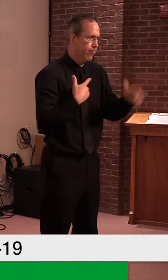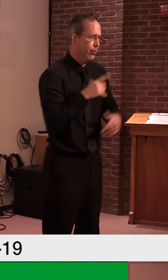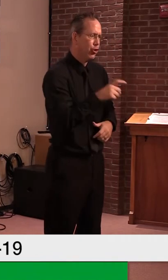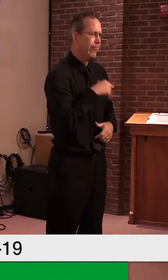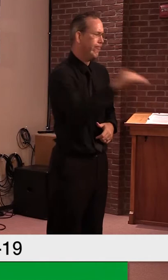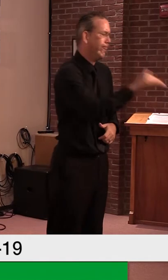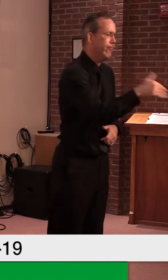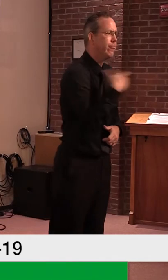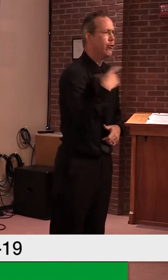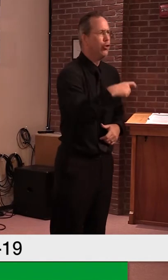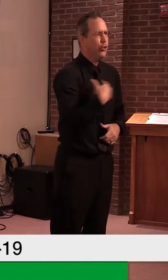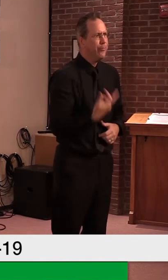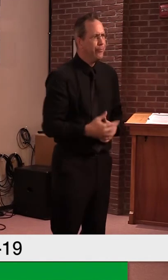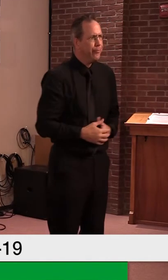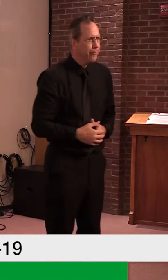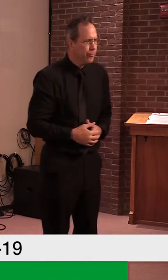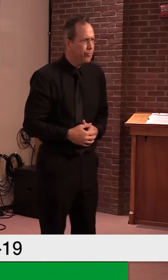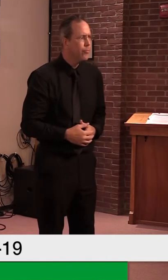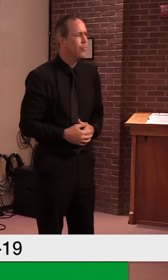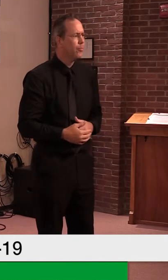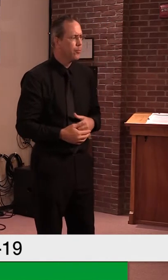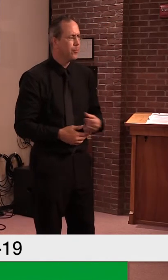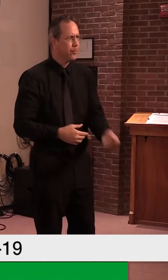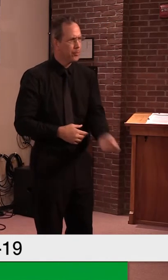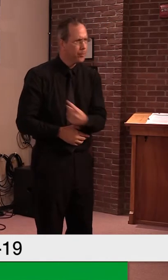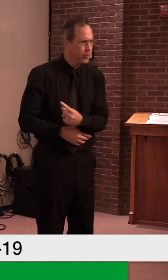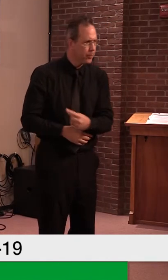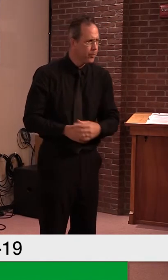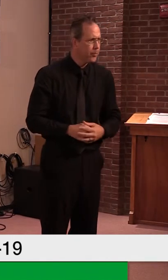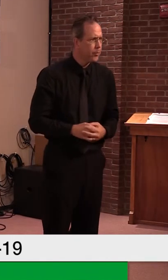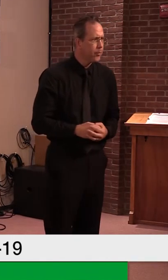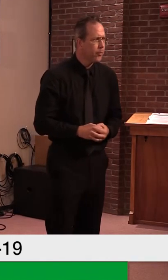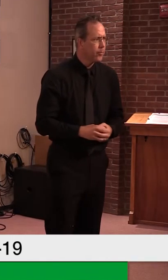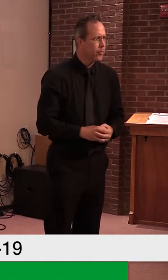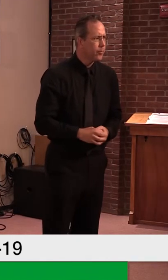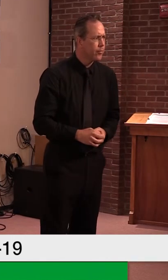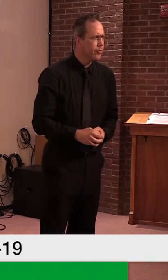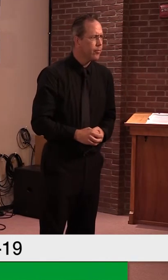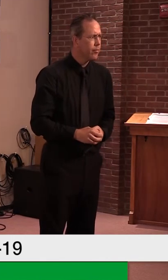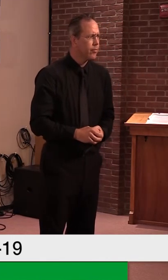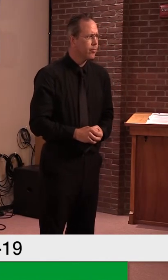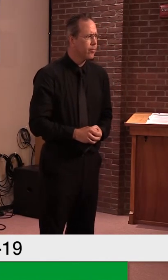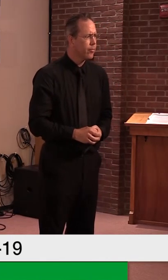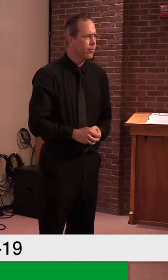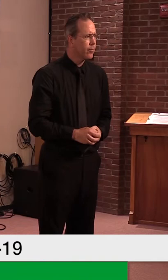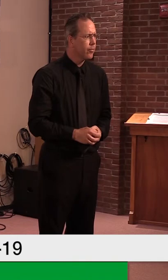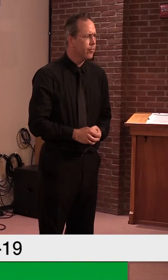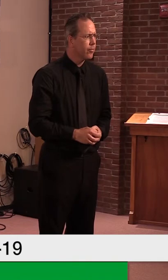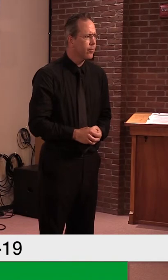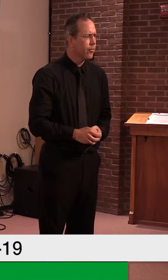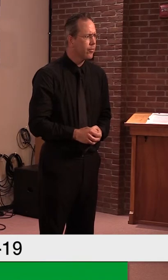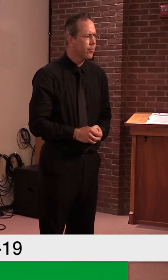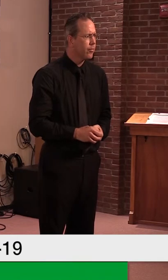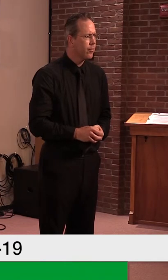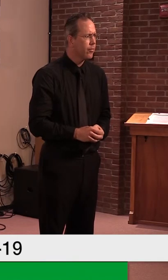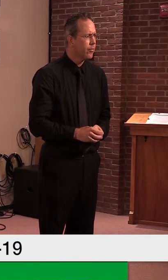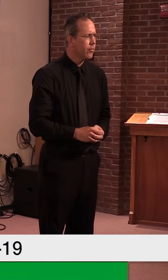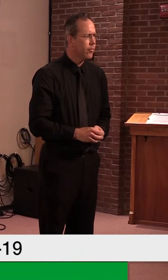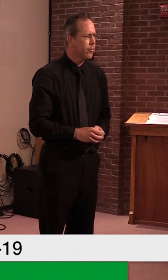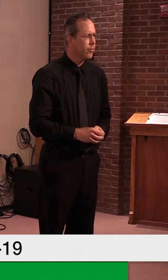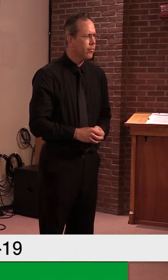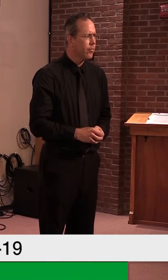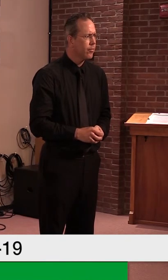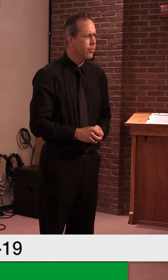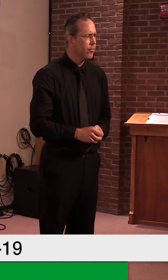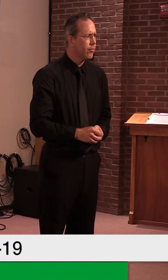government body that it has a contract with, and makes sure to proactively change its own laws as opposed to acting on requests from